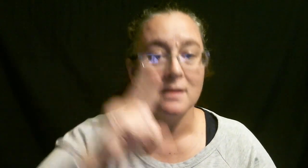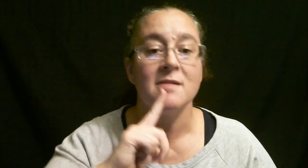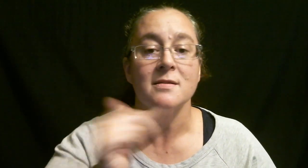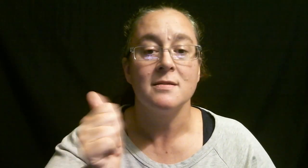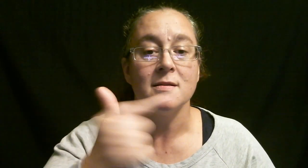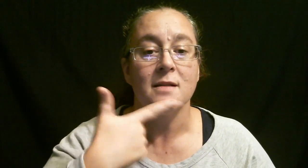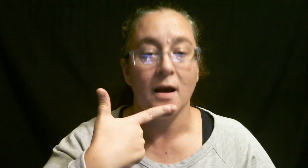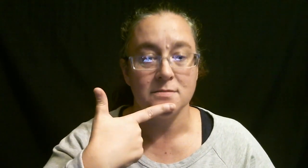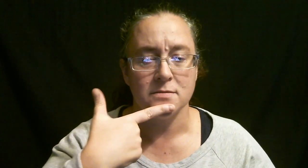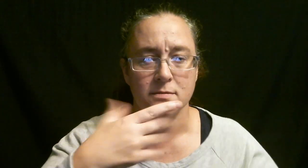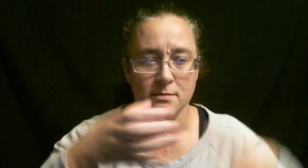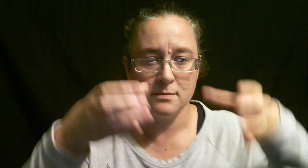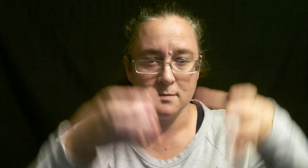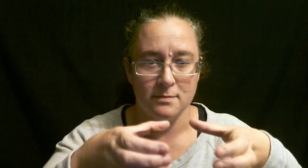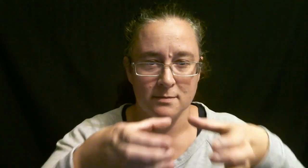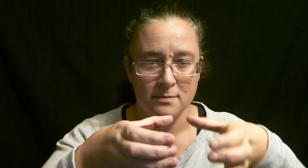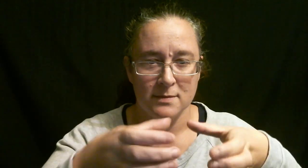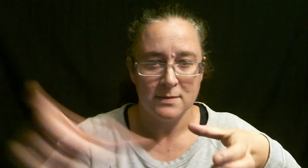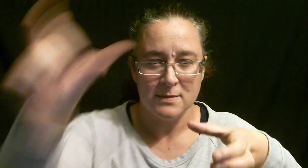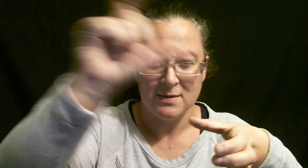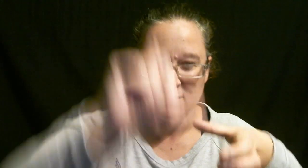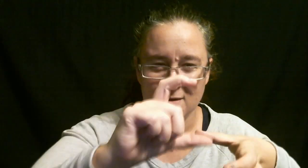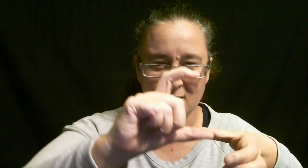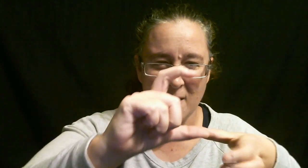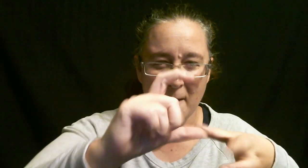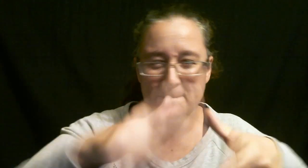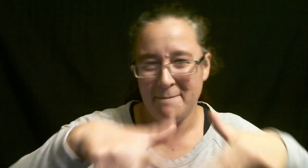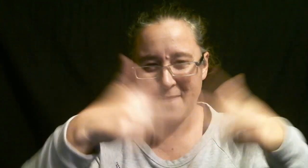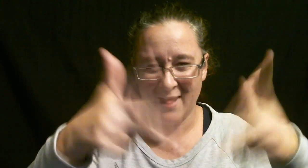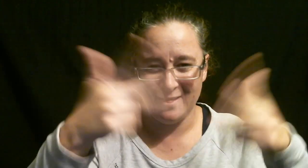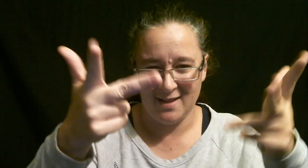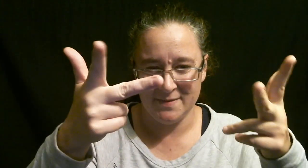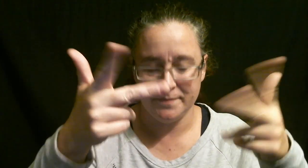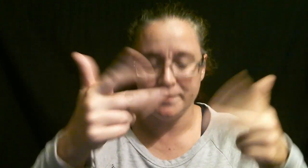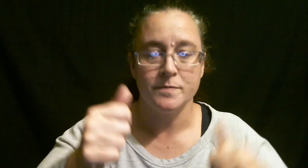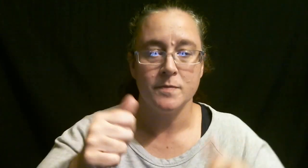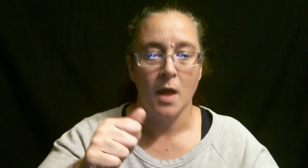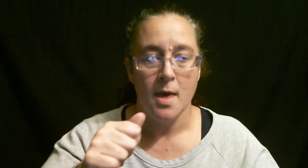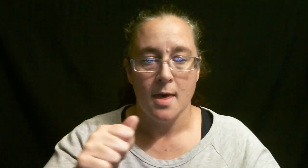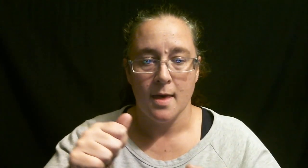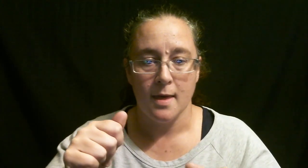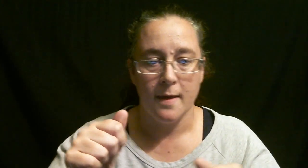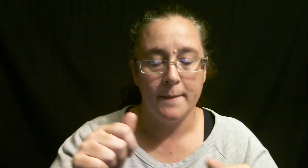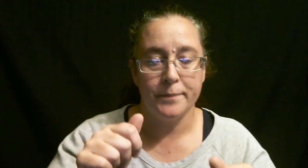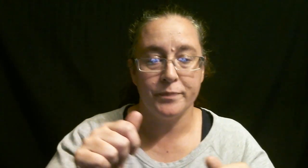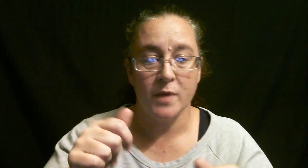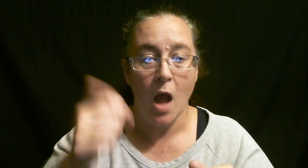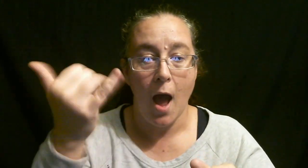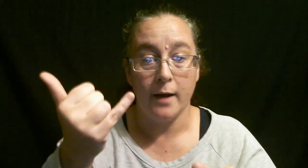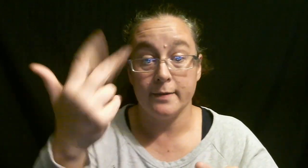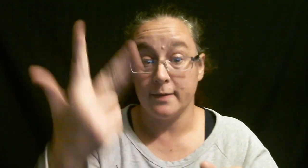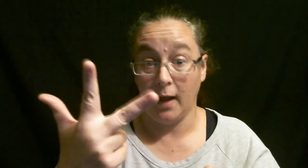Still they are caroled and said, on wings they are